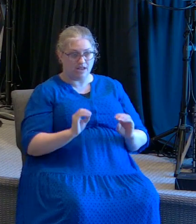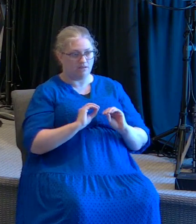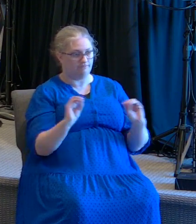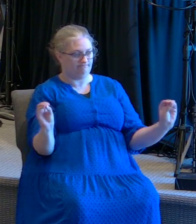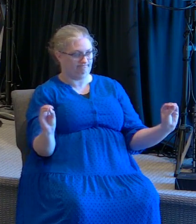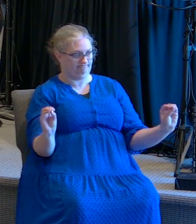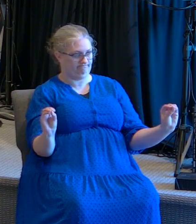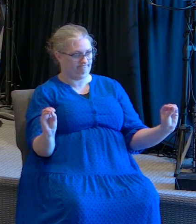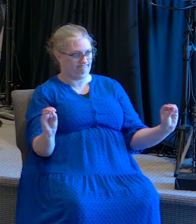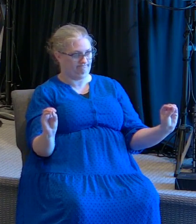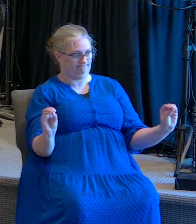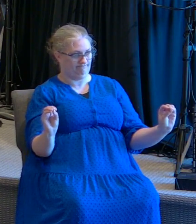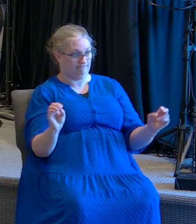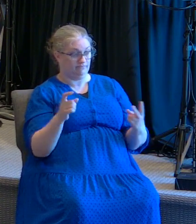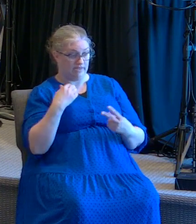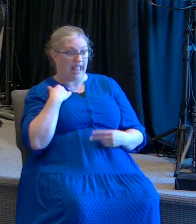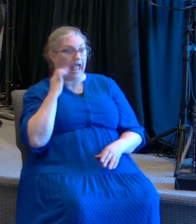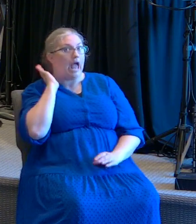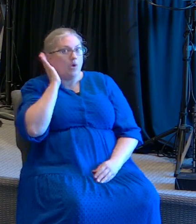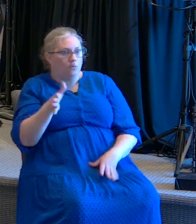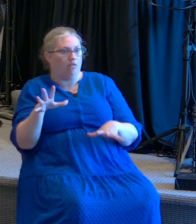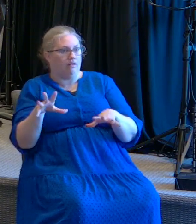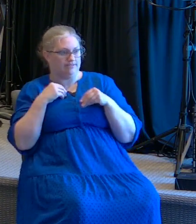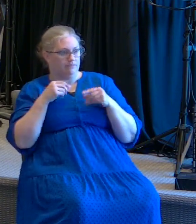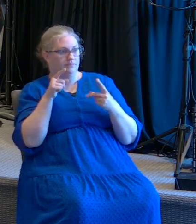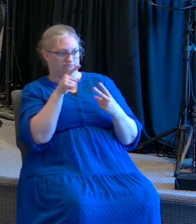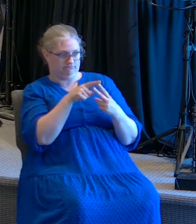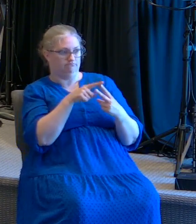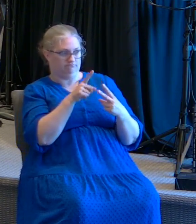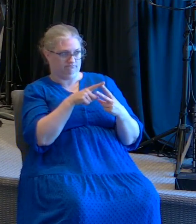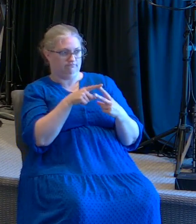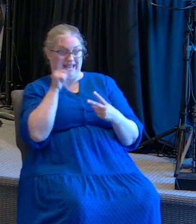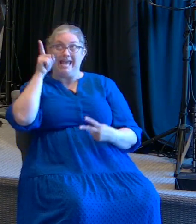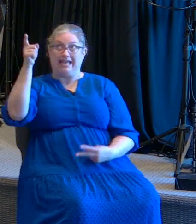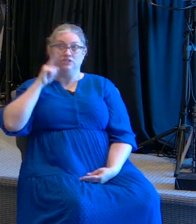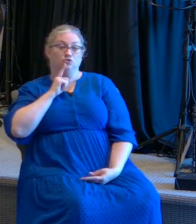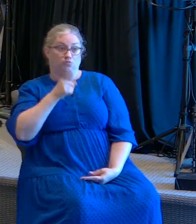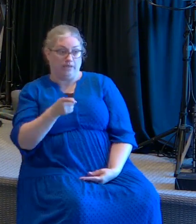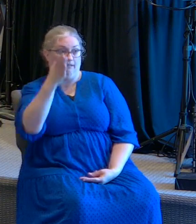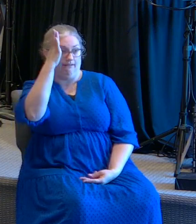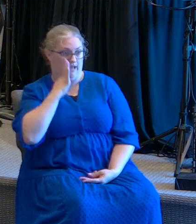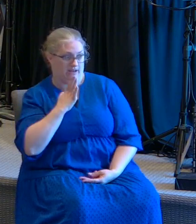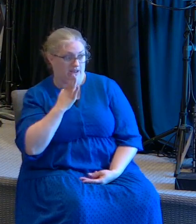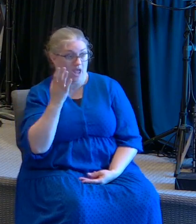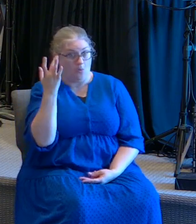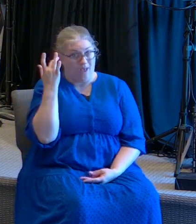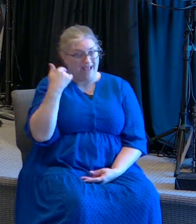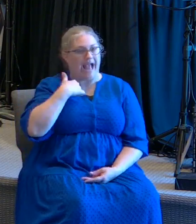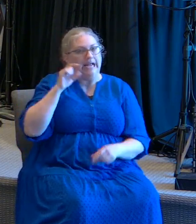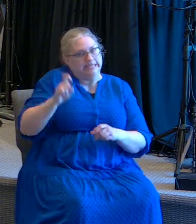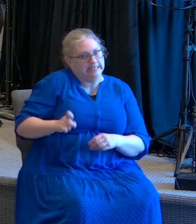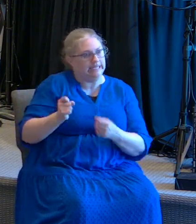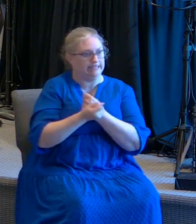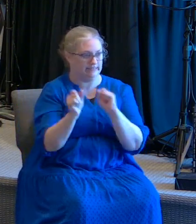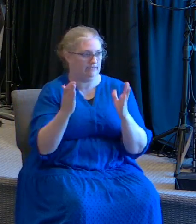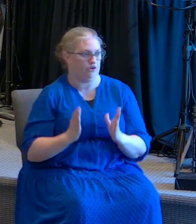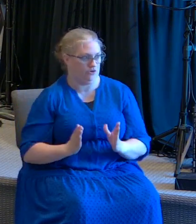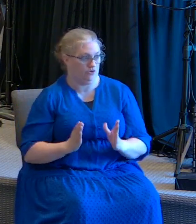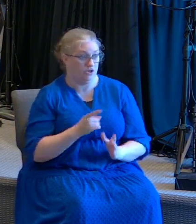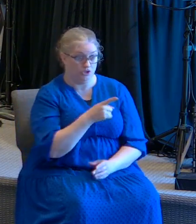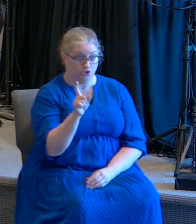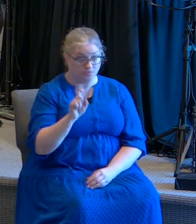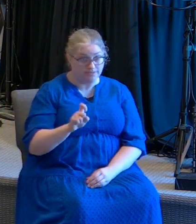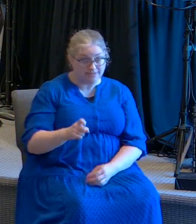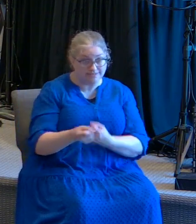I'm going to go ahead and accept the fact that he's God. Because I need a Savior. How about you? You need a Savior? I need a Savior. Vamos a